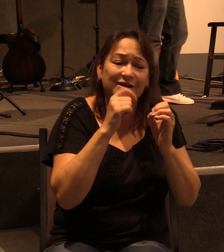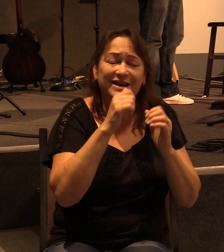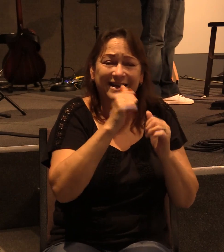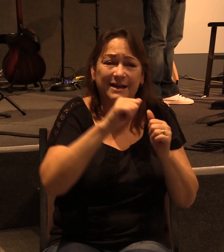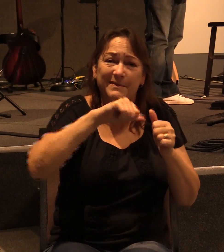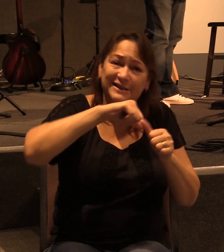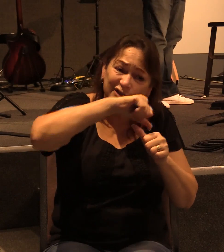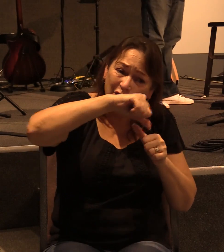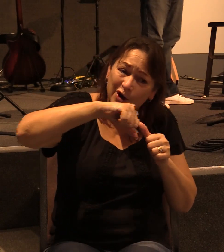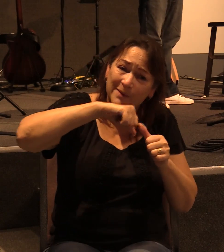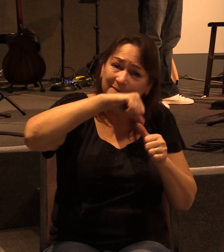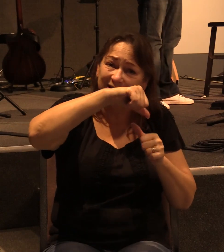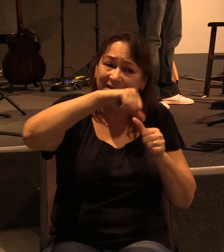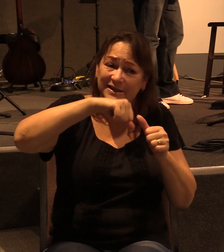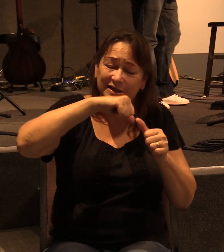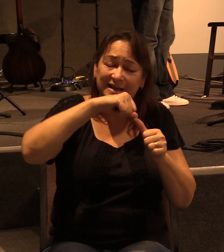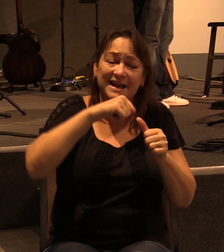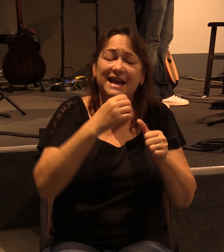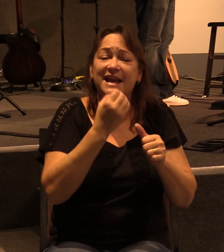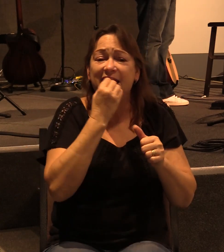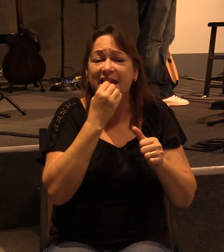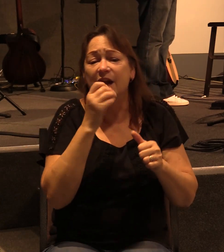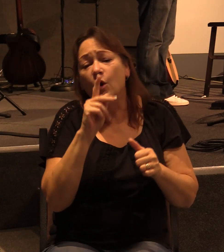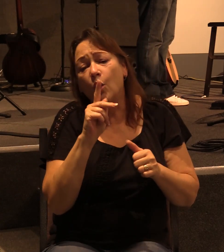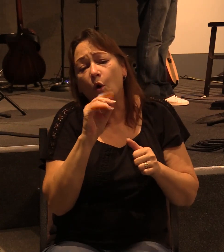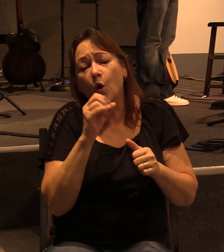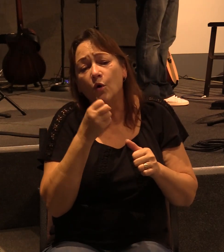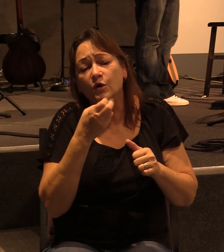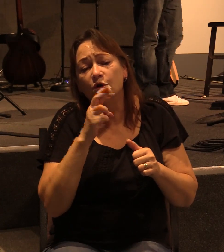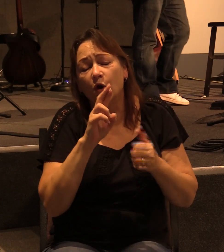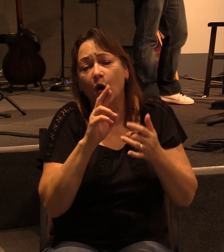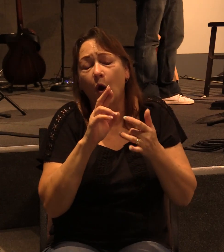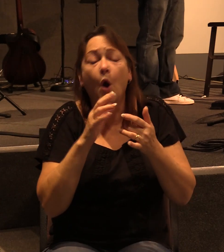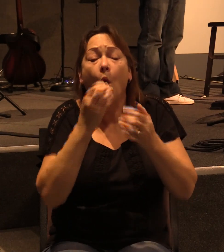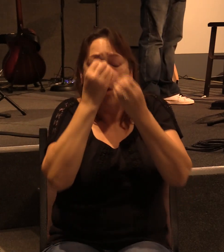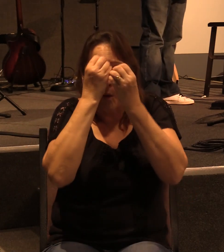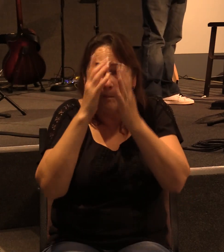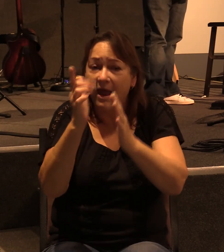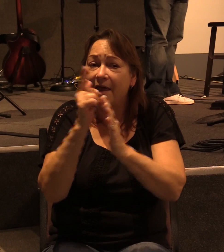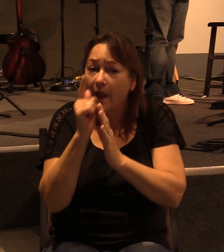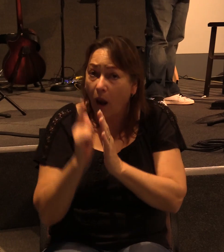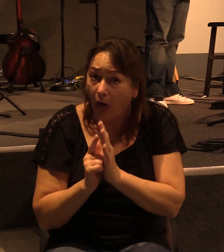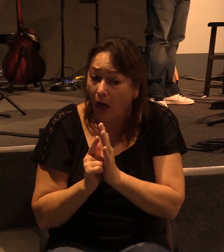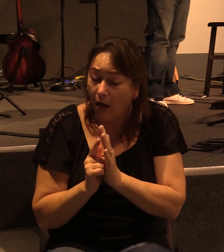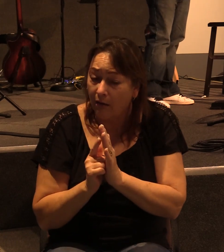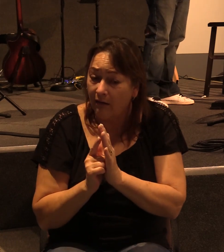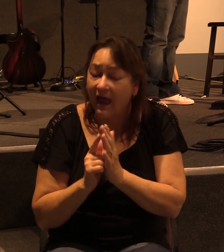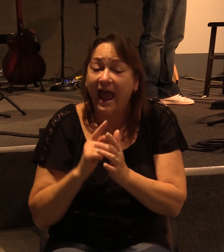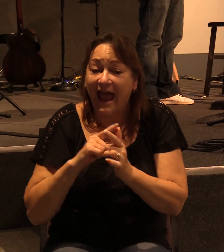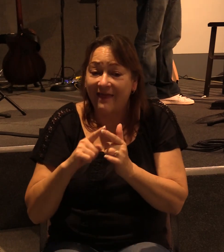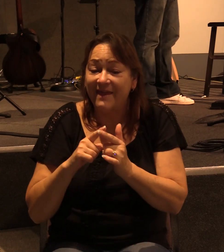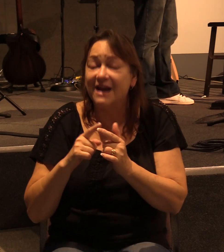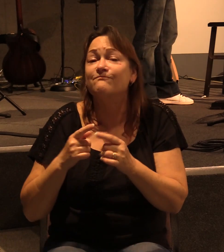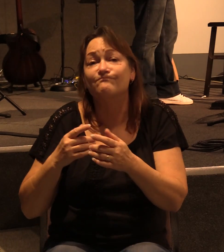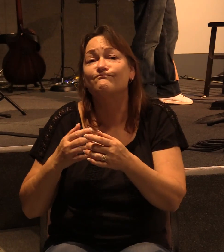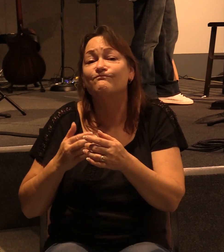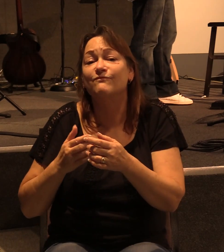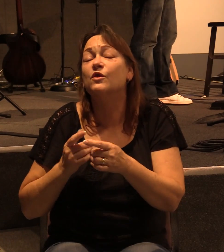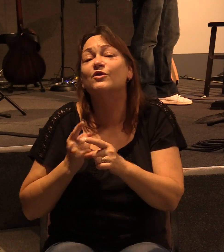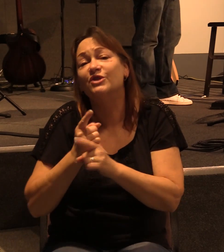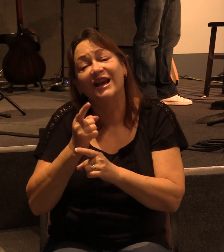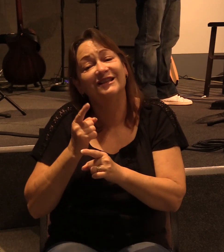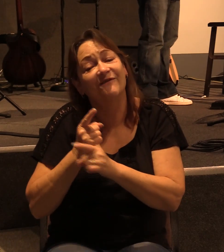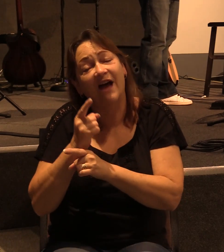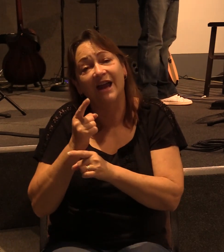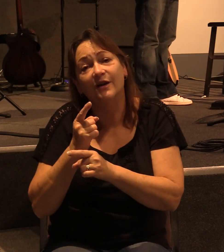circumcised, okay? Eat kosher, obey the Torah, the law. Then you'll be justified. Then you'll be